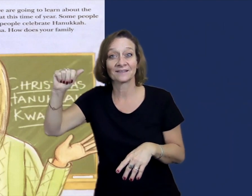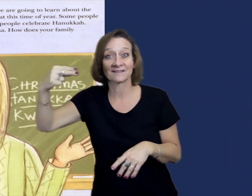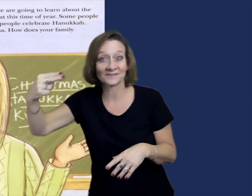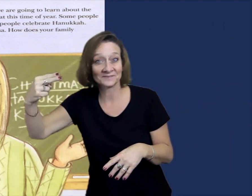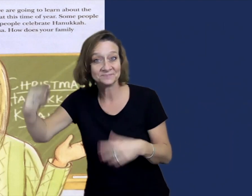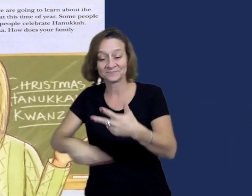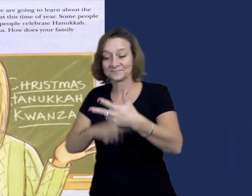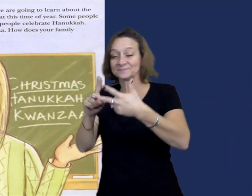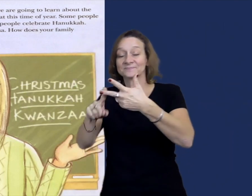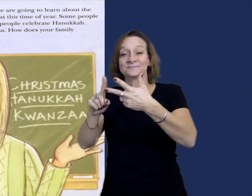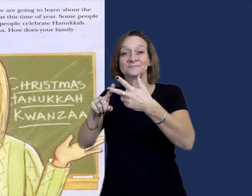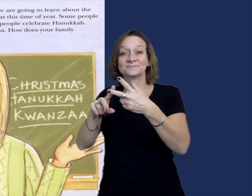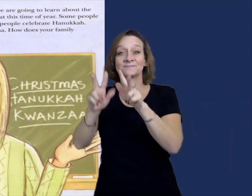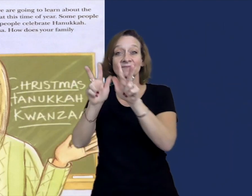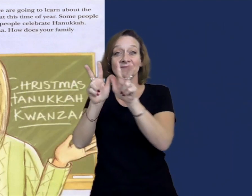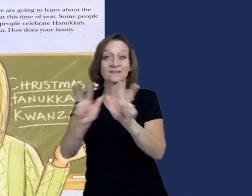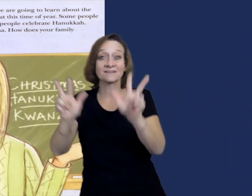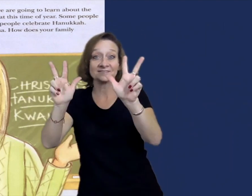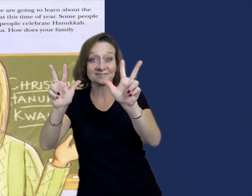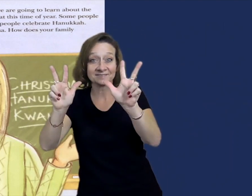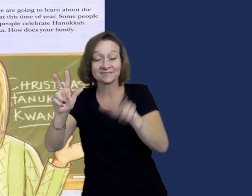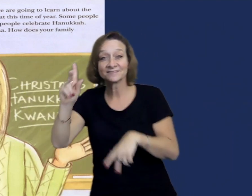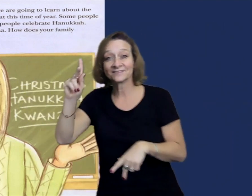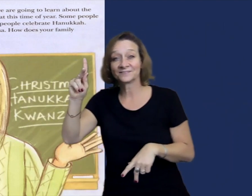Some people celebrate Kwanzaa.